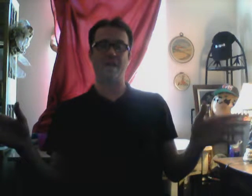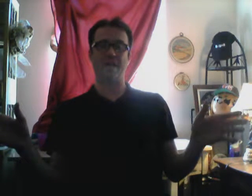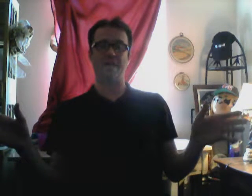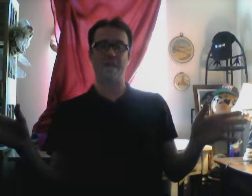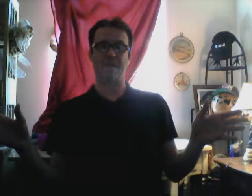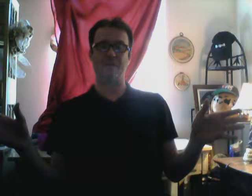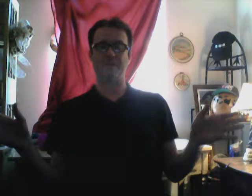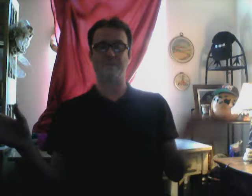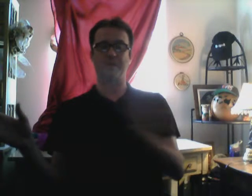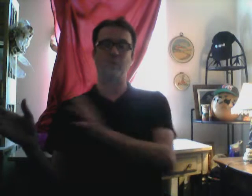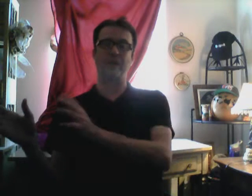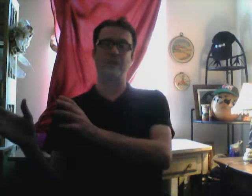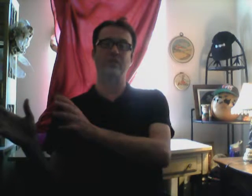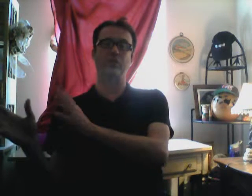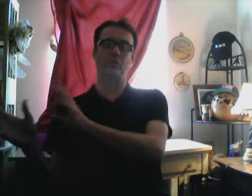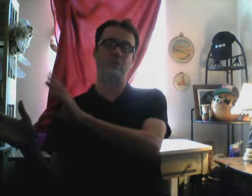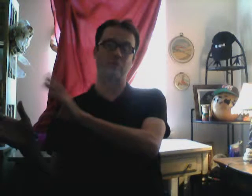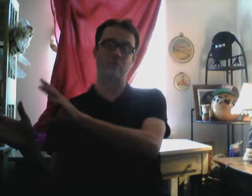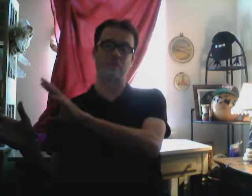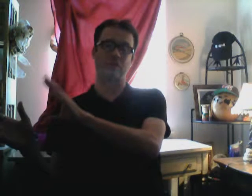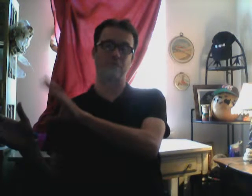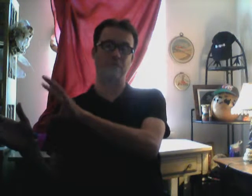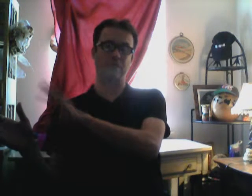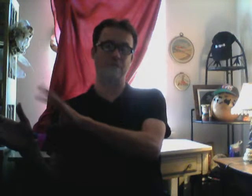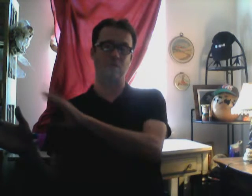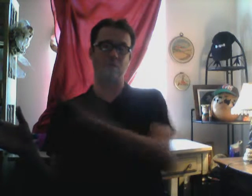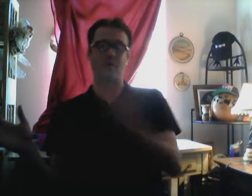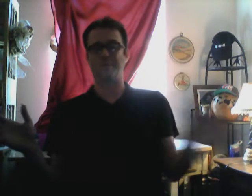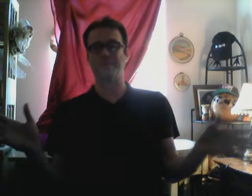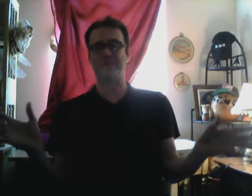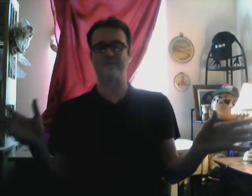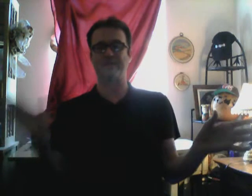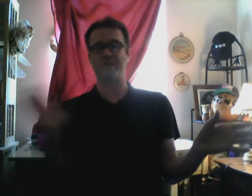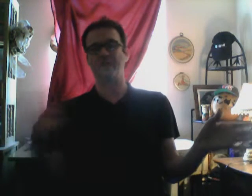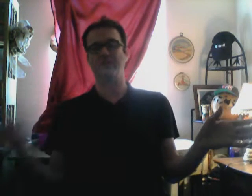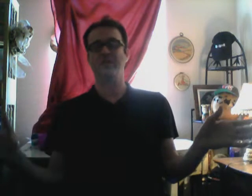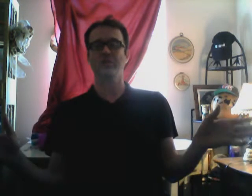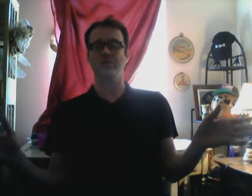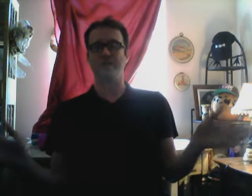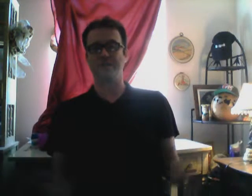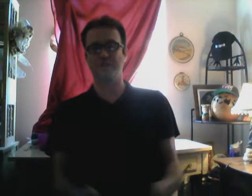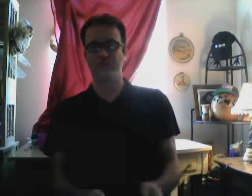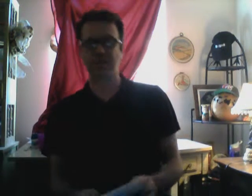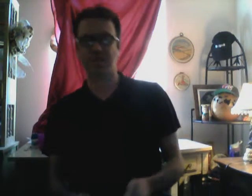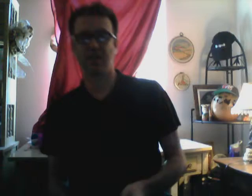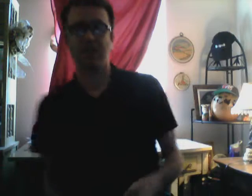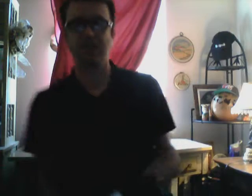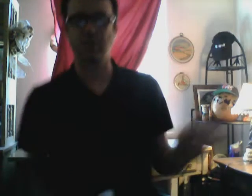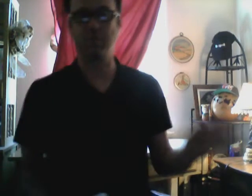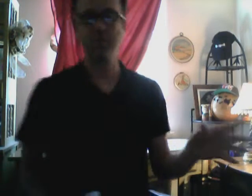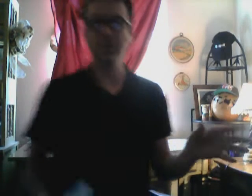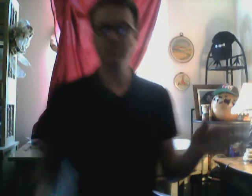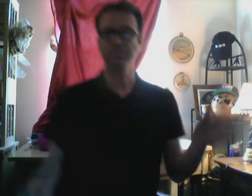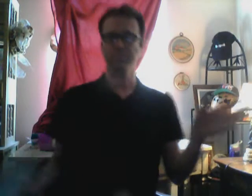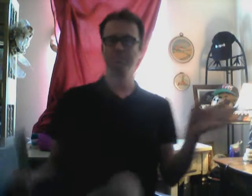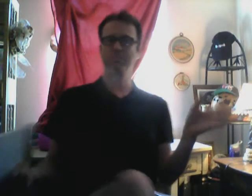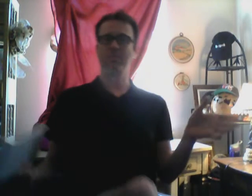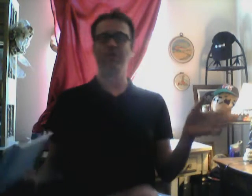and angles in between to a color of three-dimensional world. Pleasantville transition. So, they're